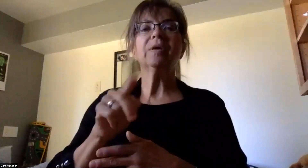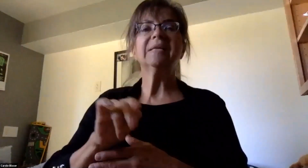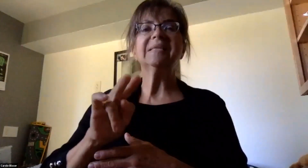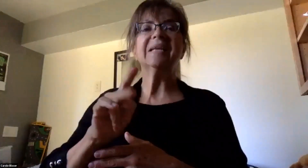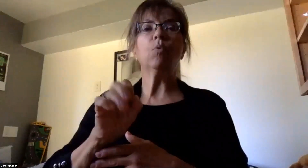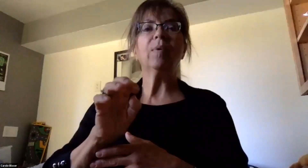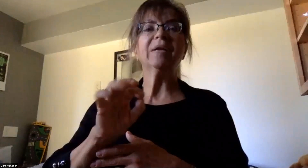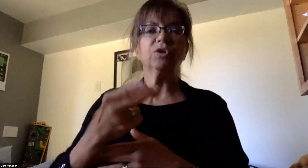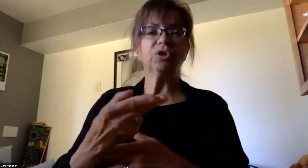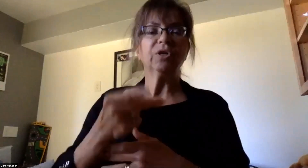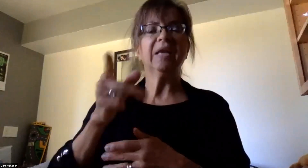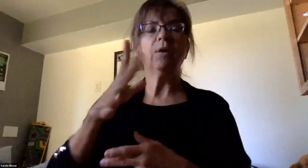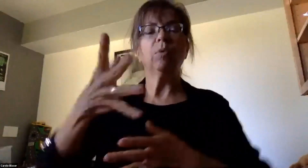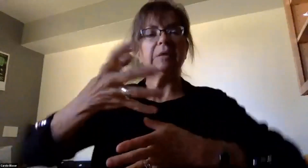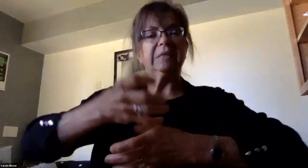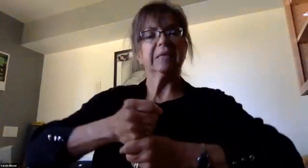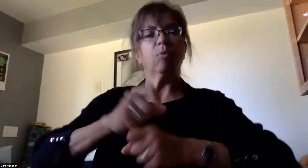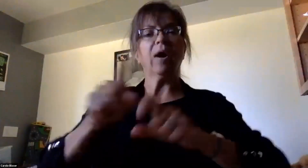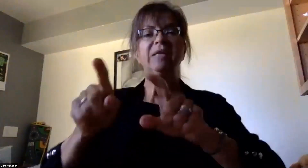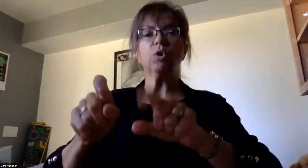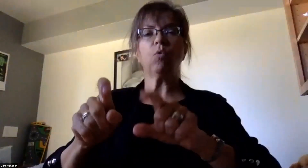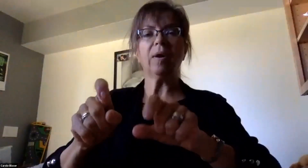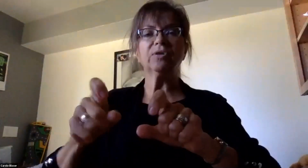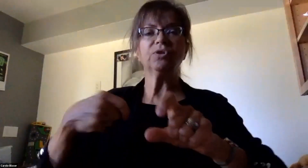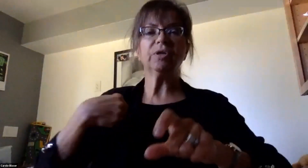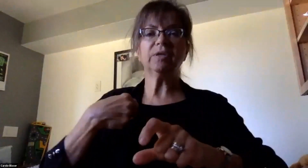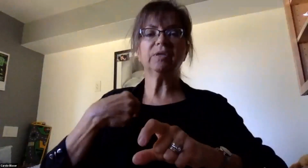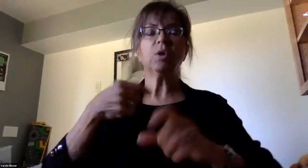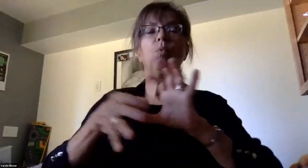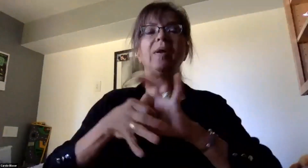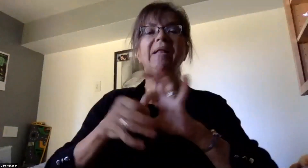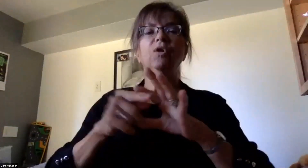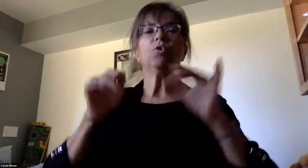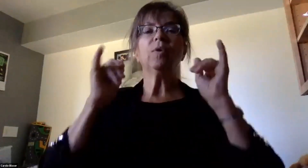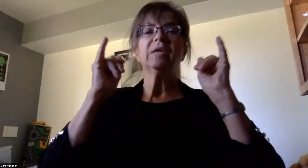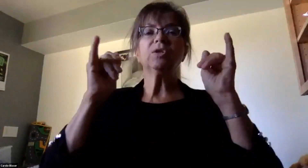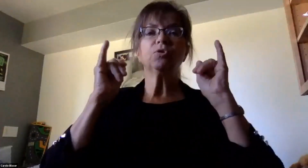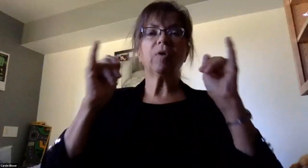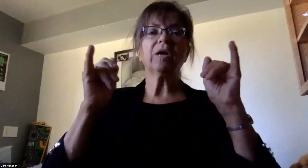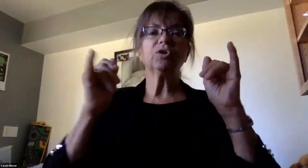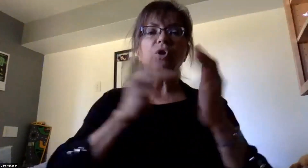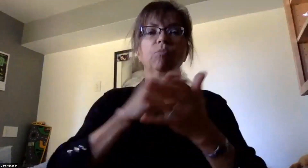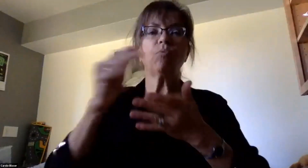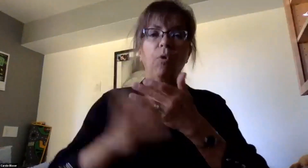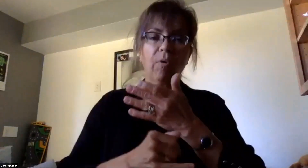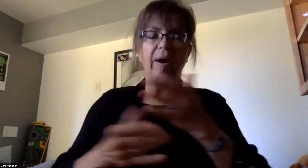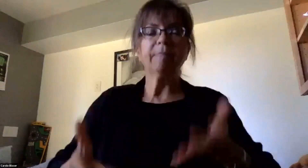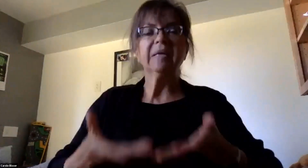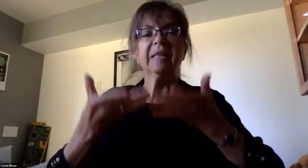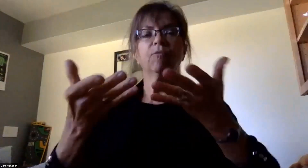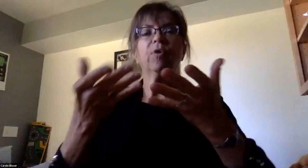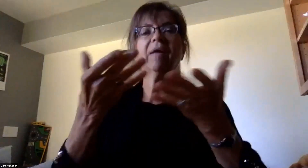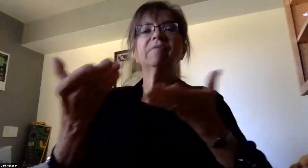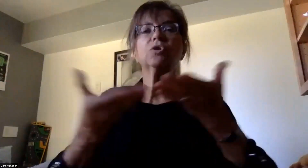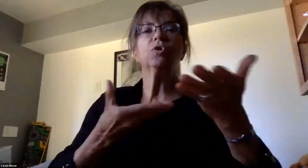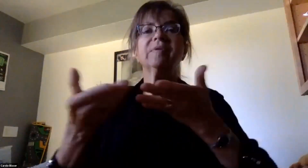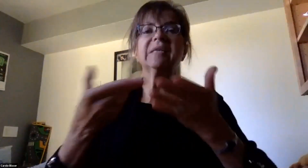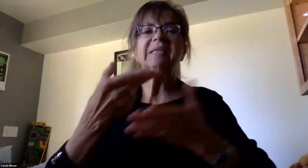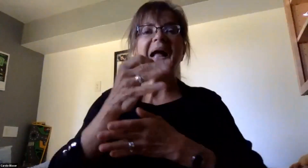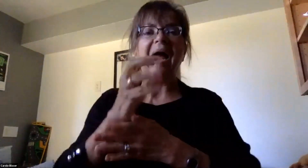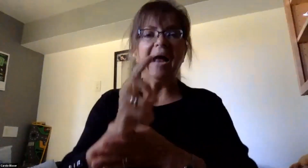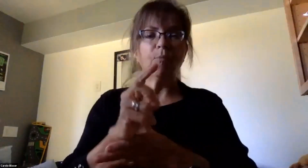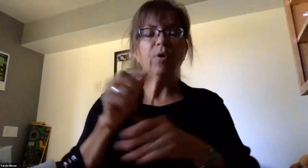summary of the questions that were asked that are related to the instructional program and delivery of services in our hybrid and remote learning models.